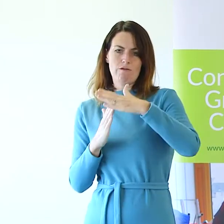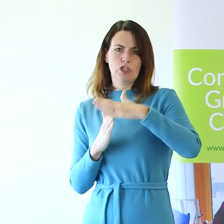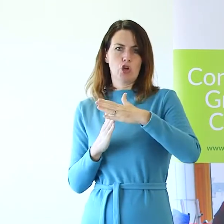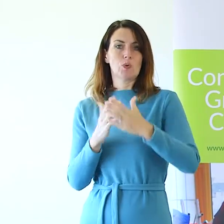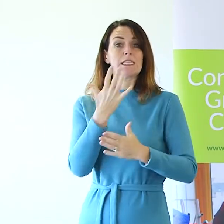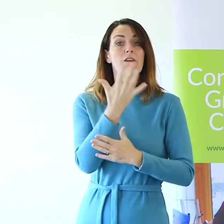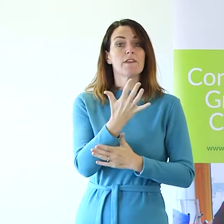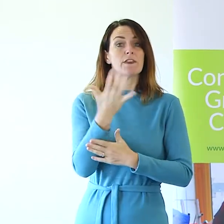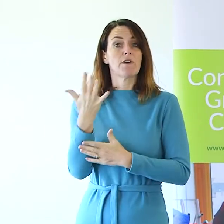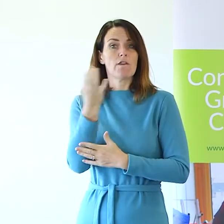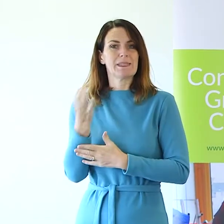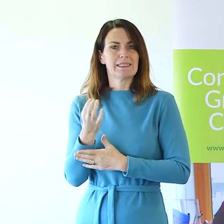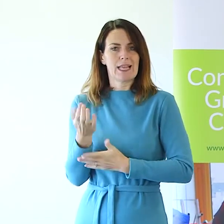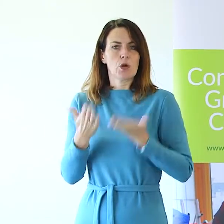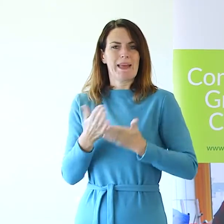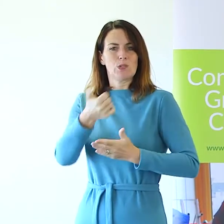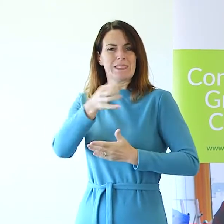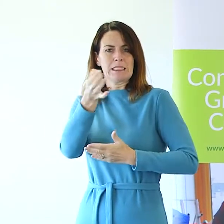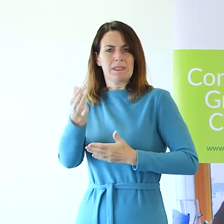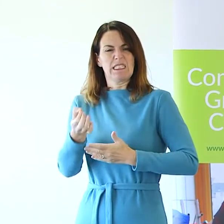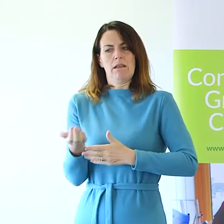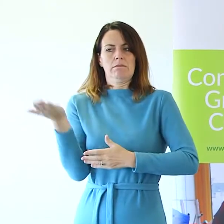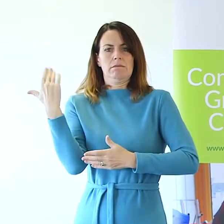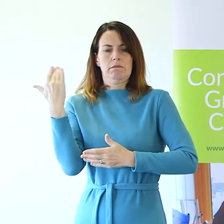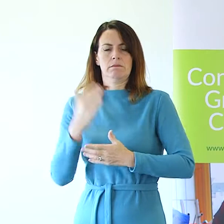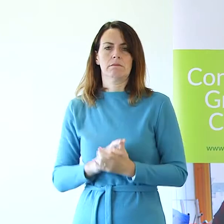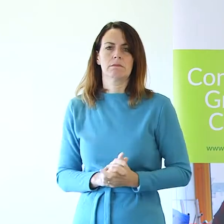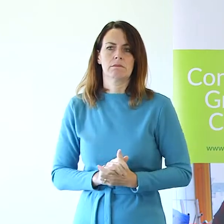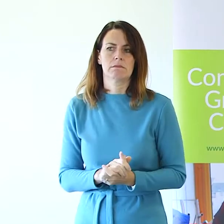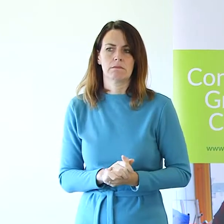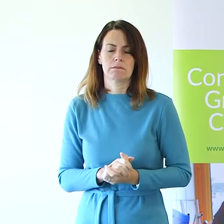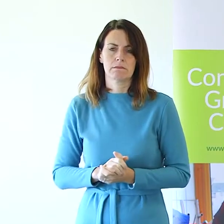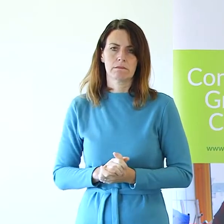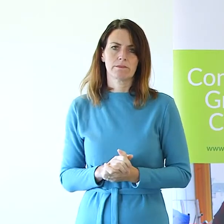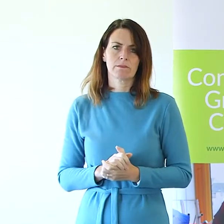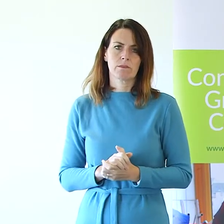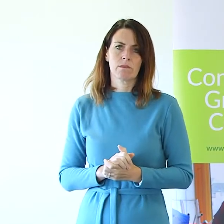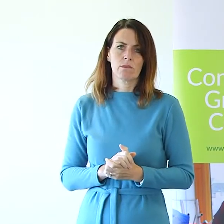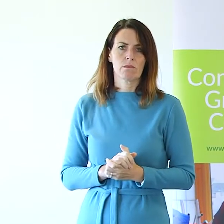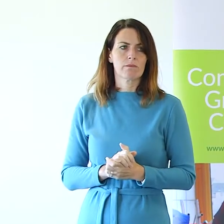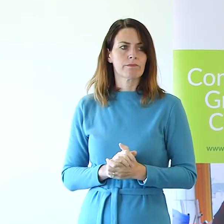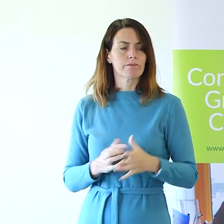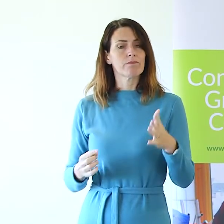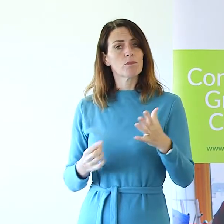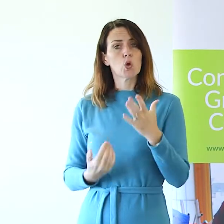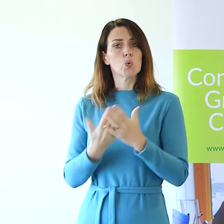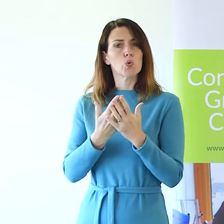55% rather than 60% as we reported in the 2019 report. A key principle of the new measure is